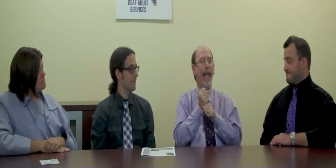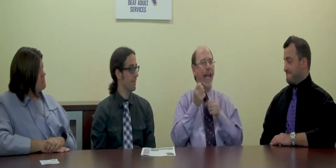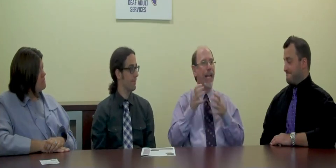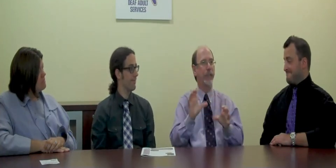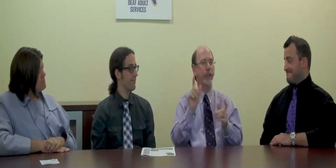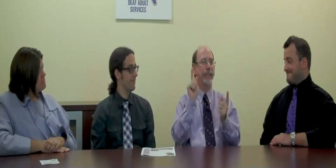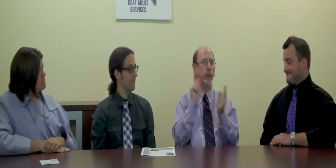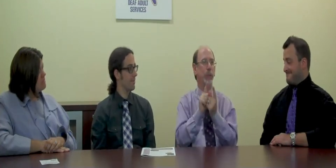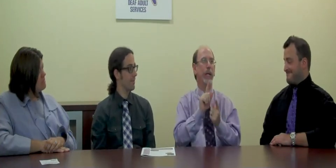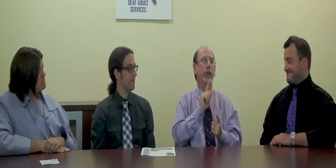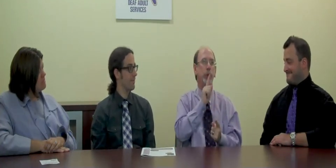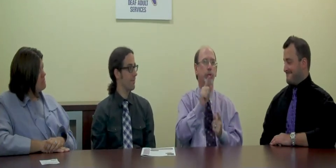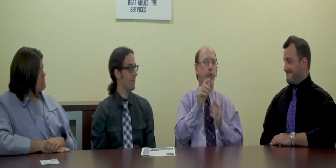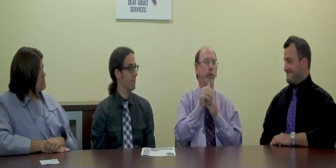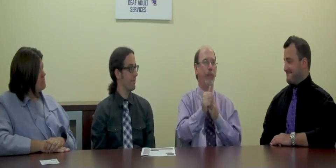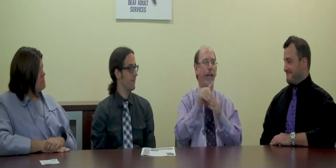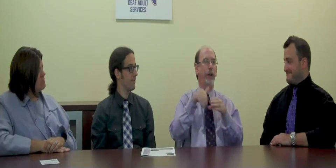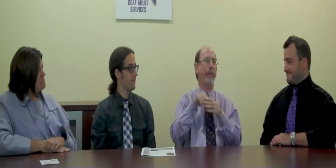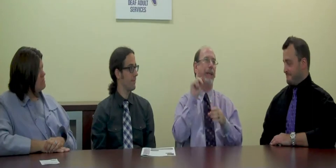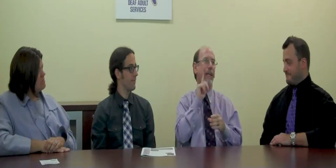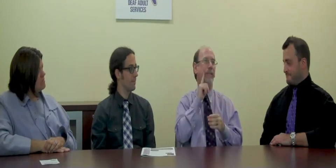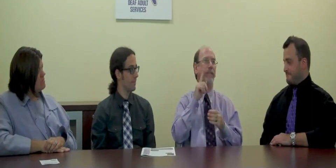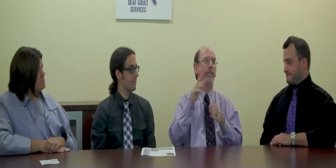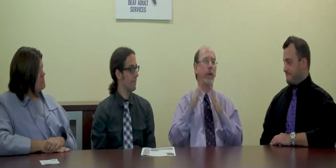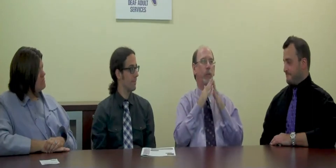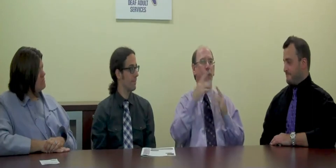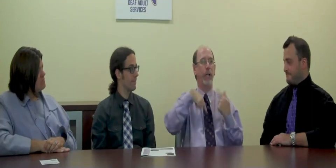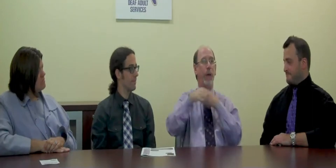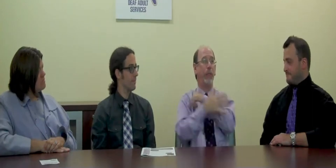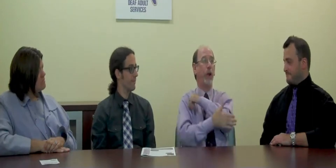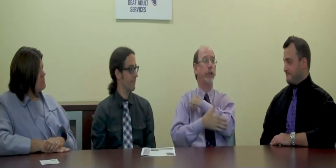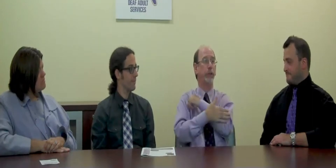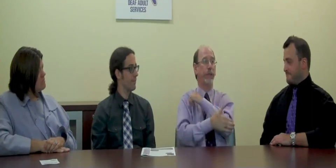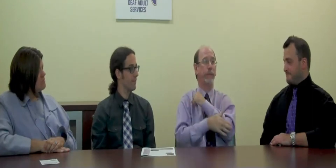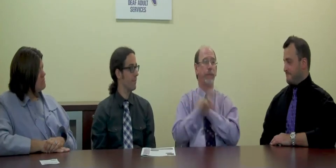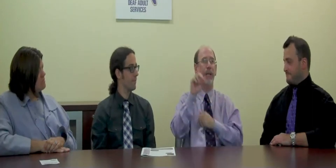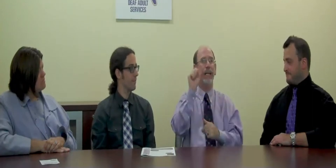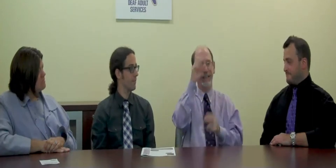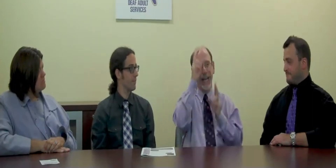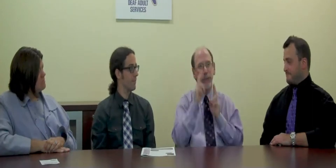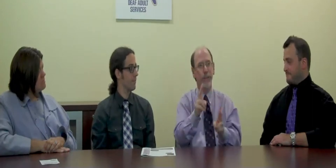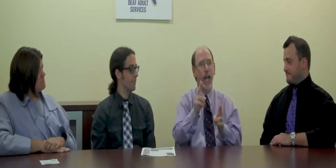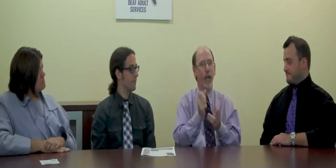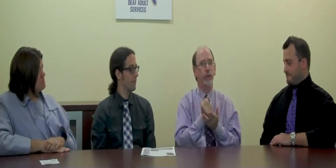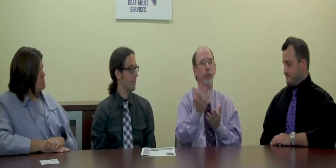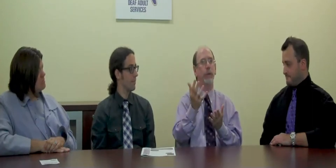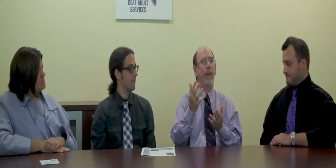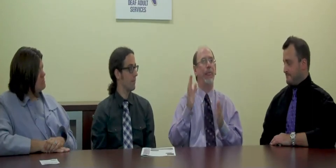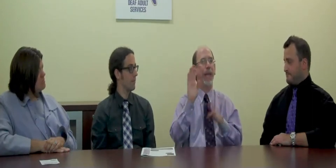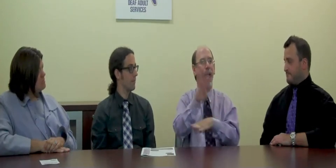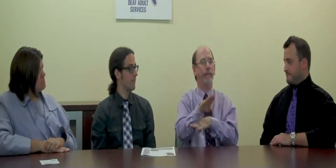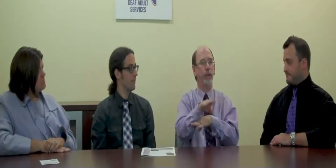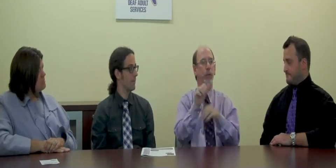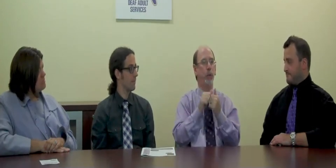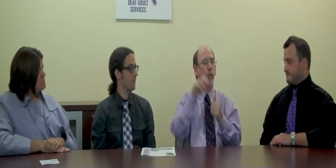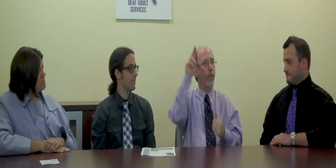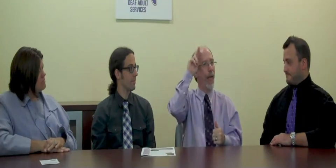and get a chance to meet a true leader in the Deaf community around the country. DOS is honored to spend the afternoon with